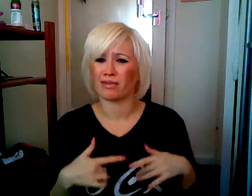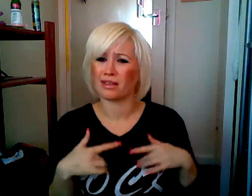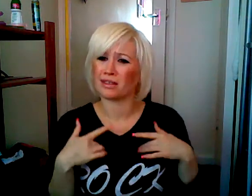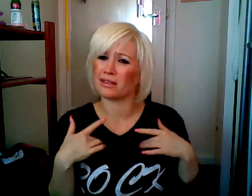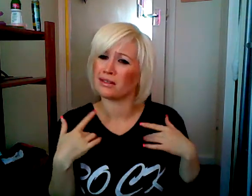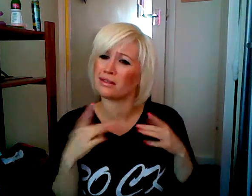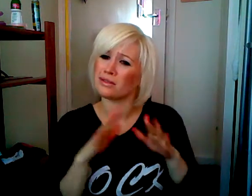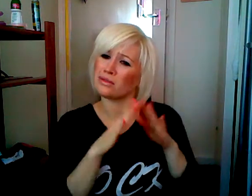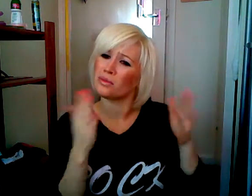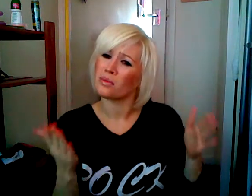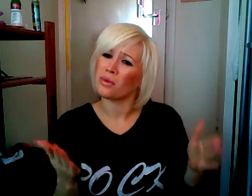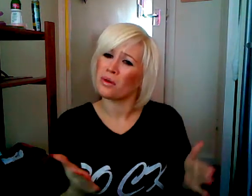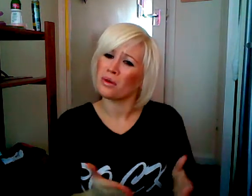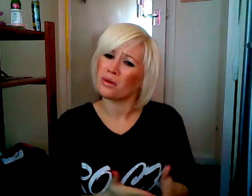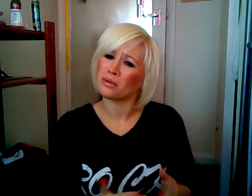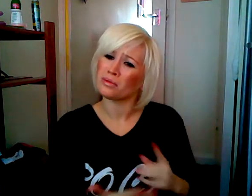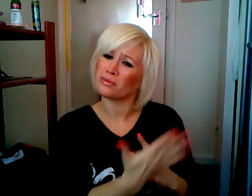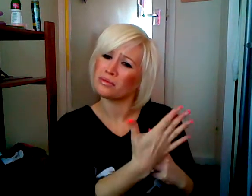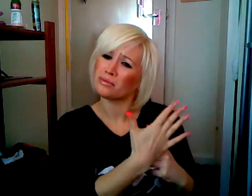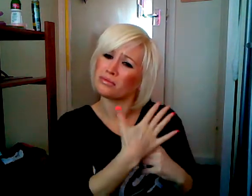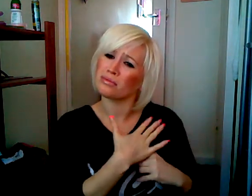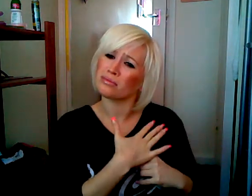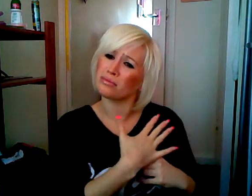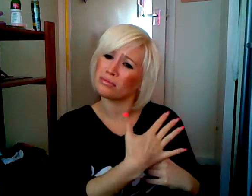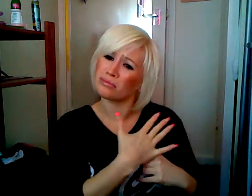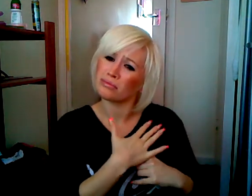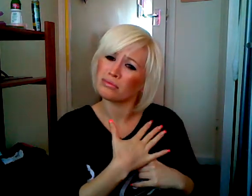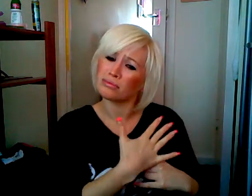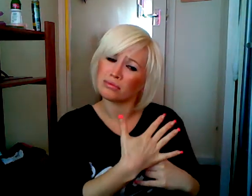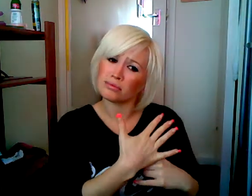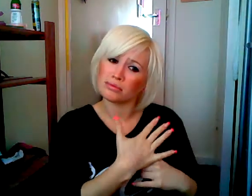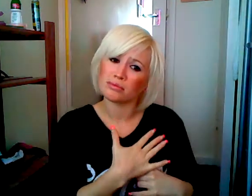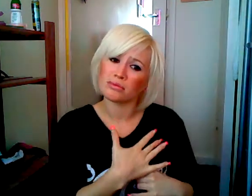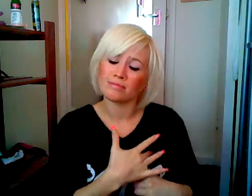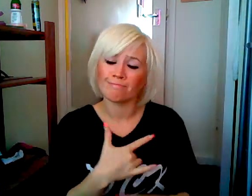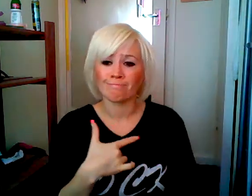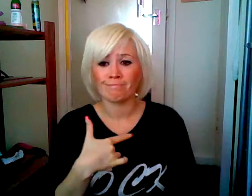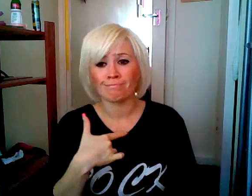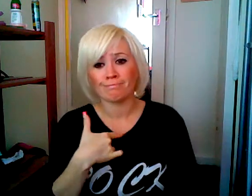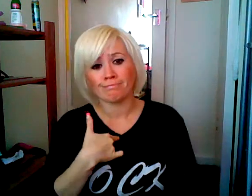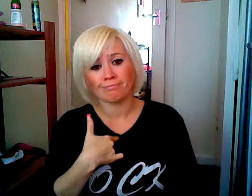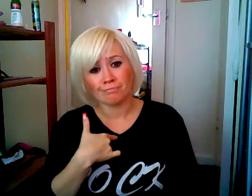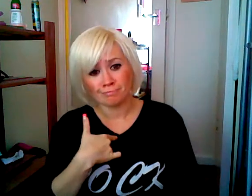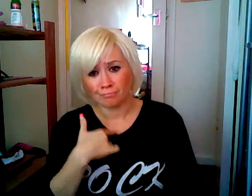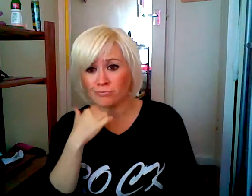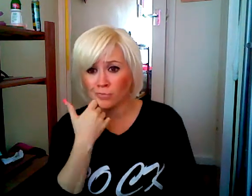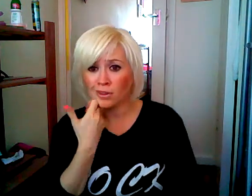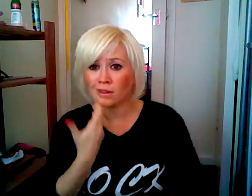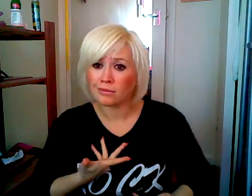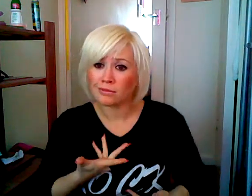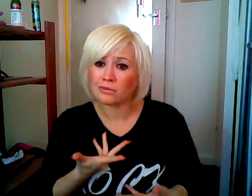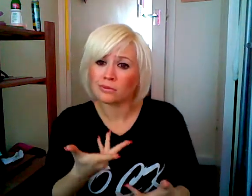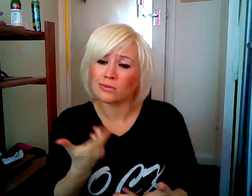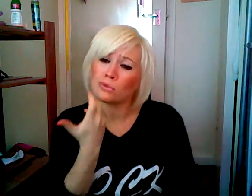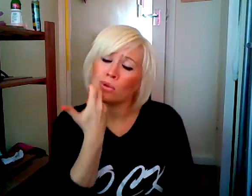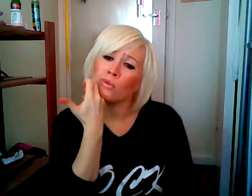world is on your case, I could offer you a